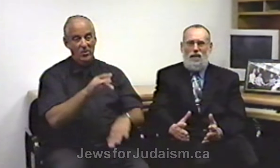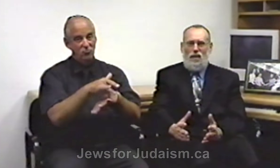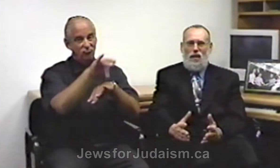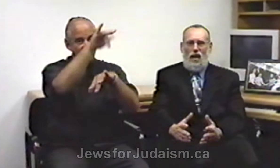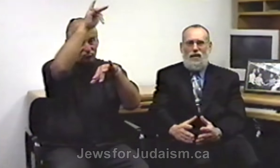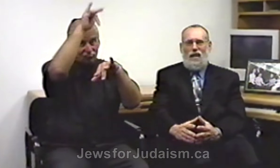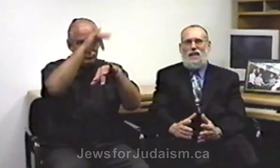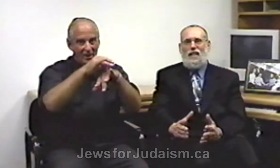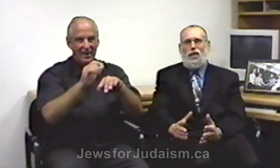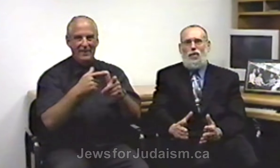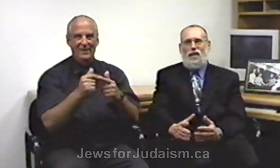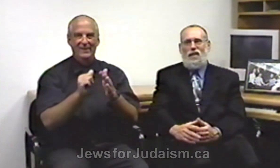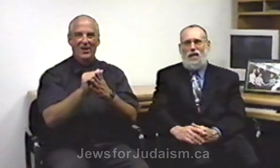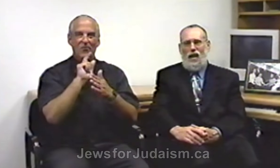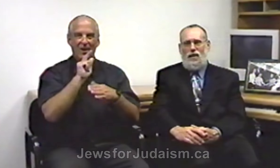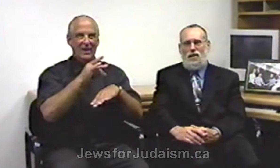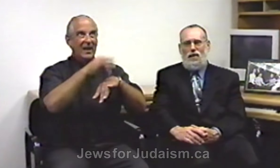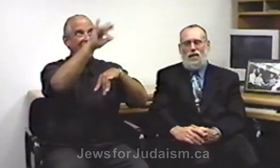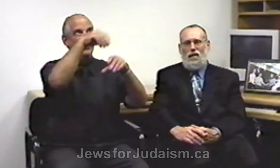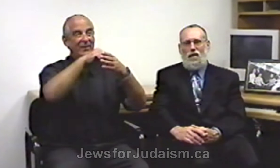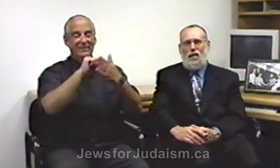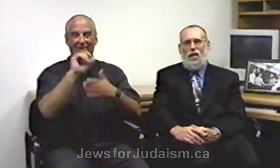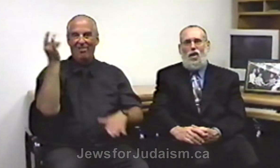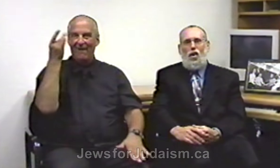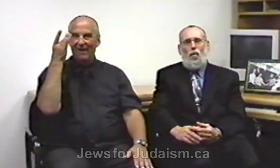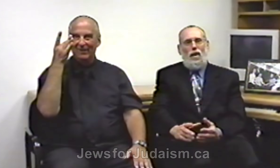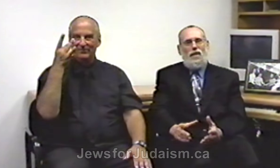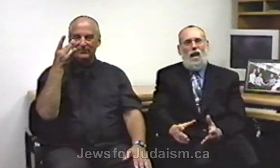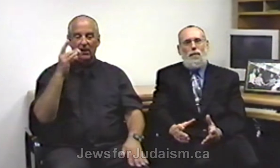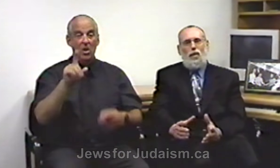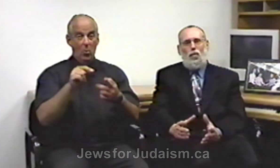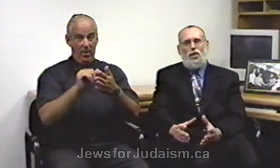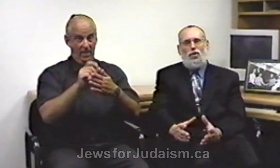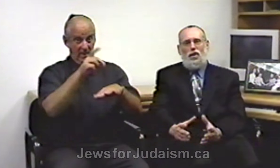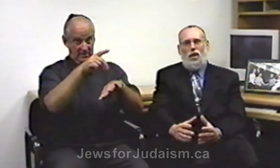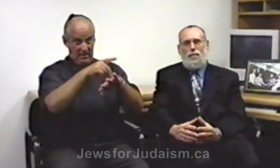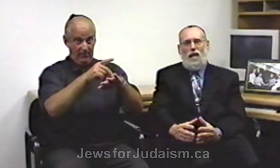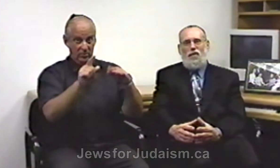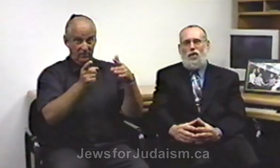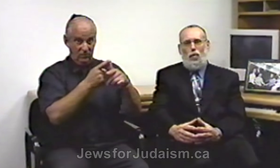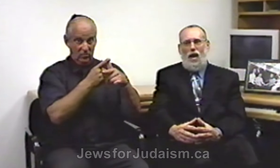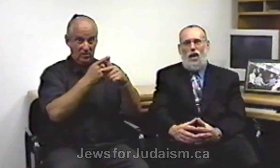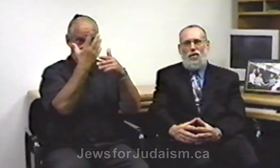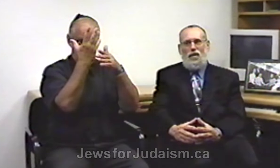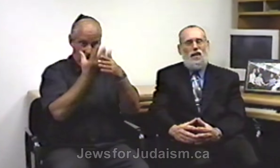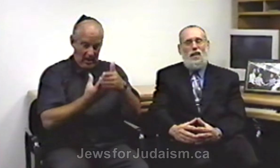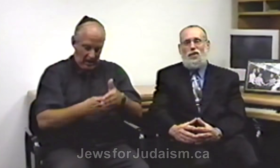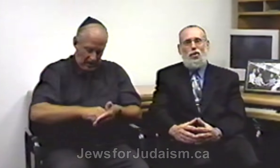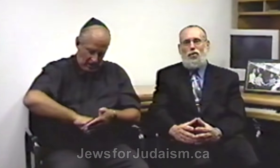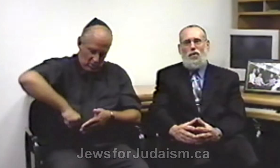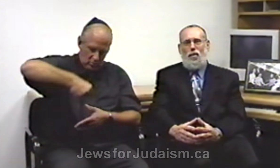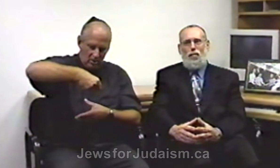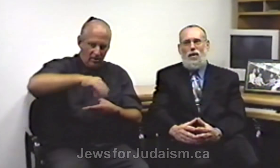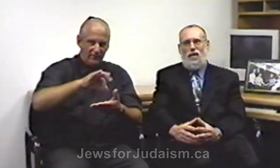and they glitter in the light when a diamond originally comes out of the ground it doesn't look very pretty